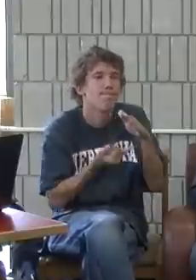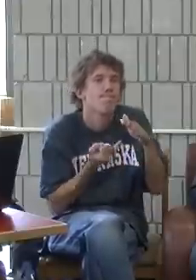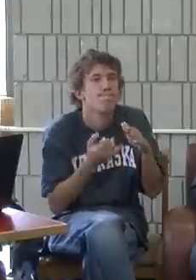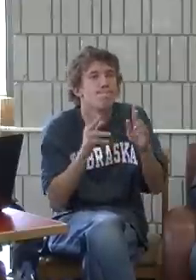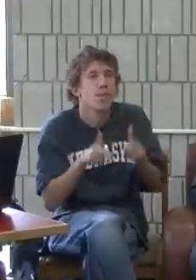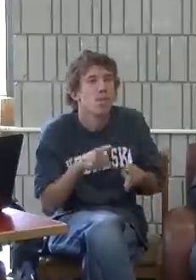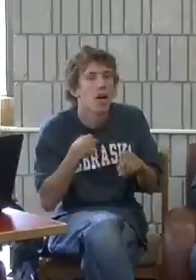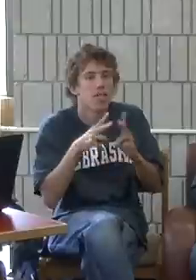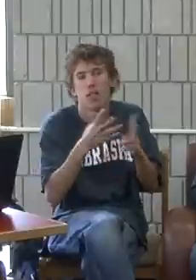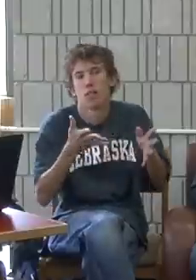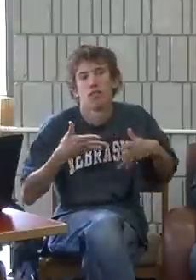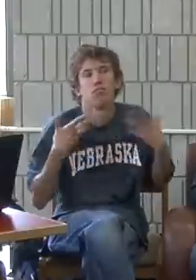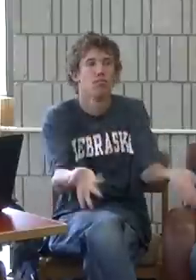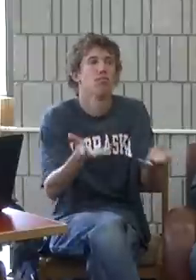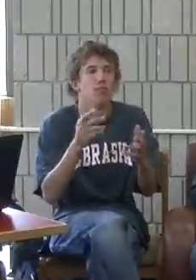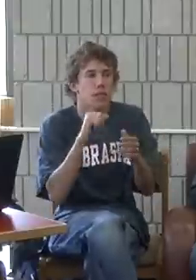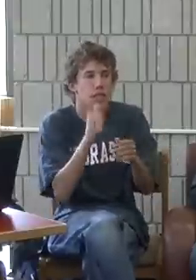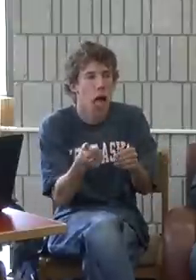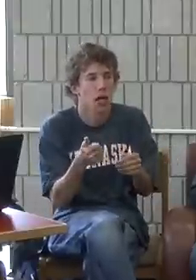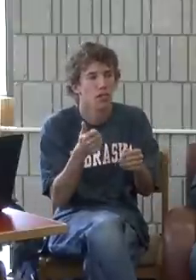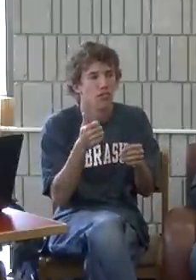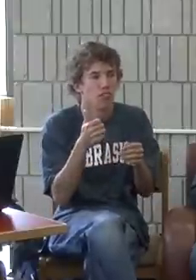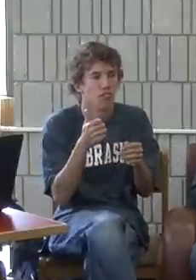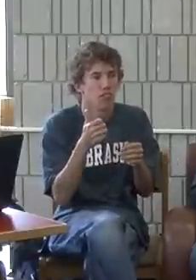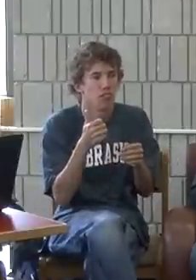I'm not a person who's isolated.